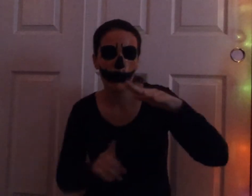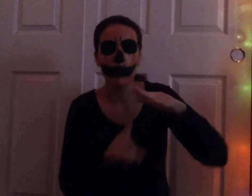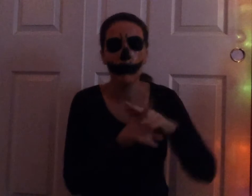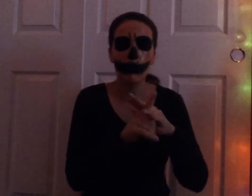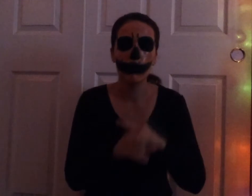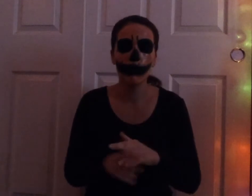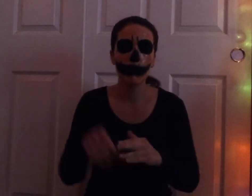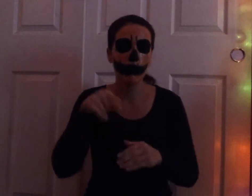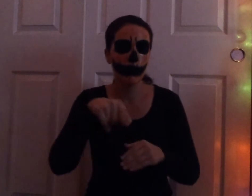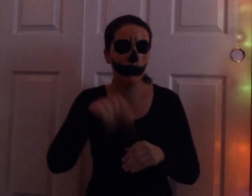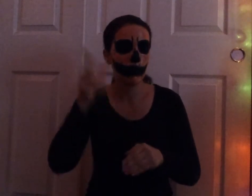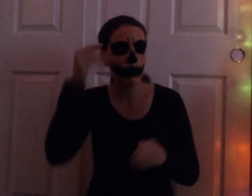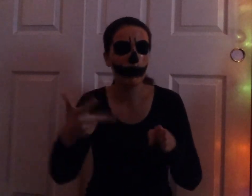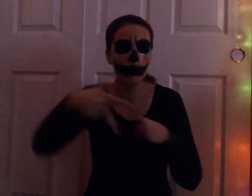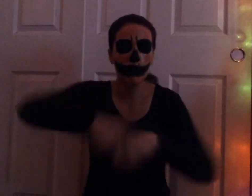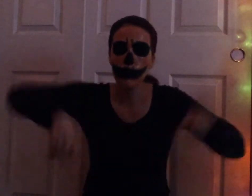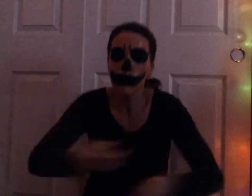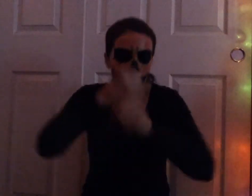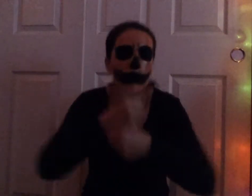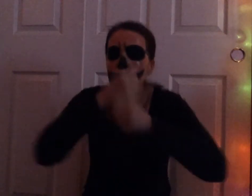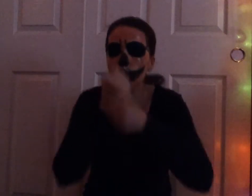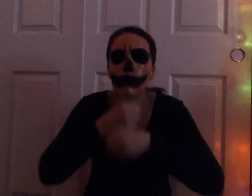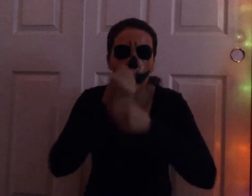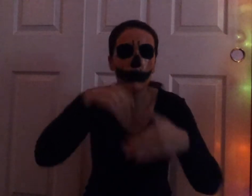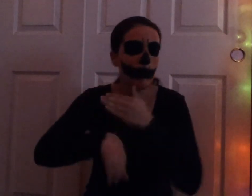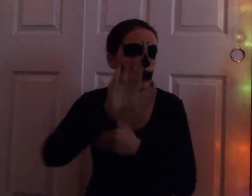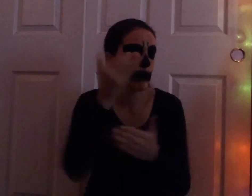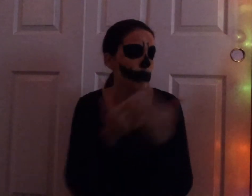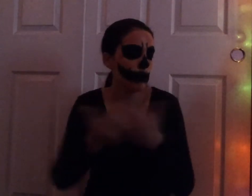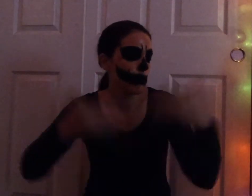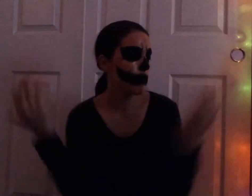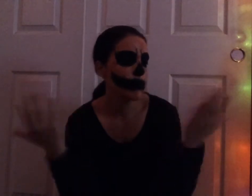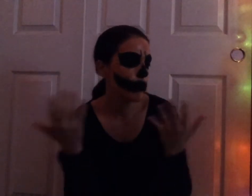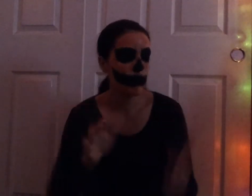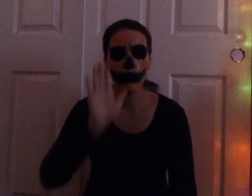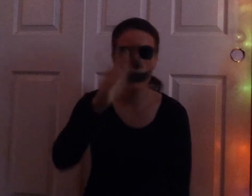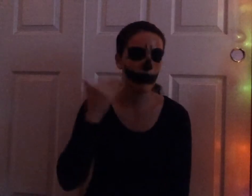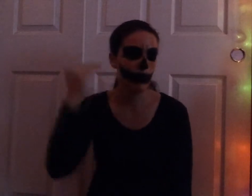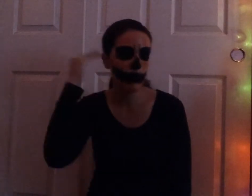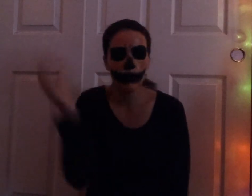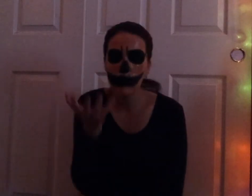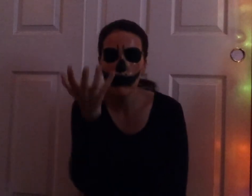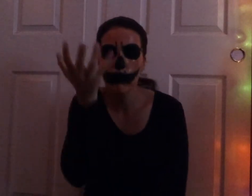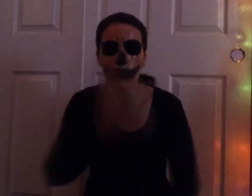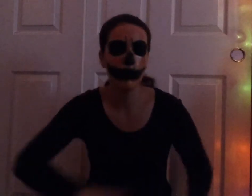Halloween night. When he goes a-jogging across the land, Conan is knocking in his hand.